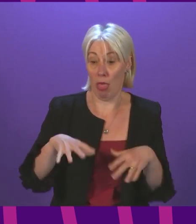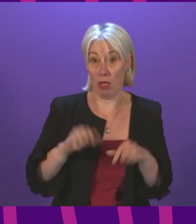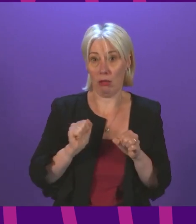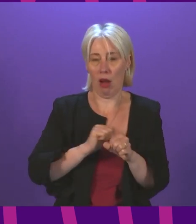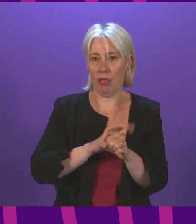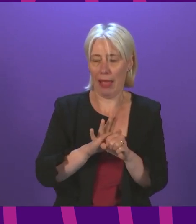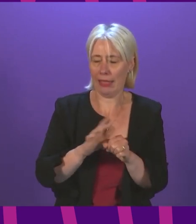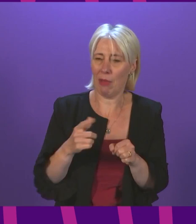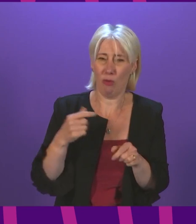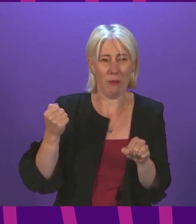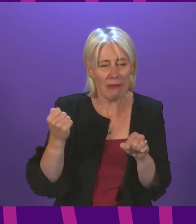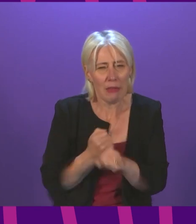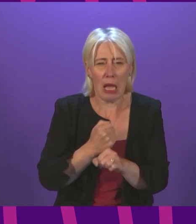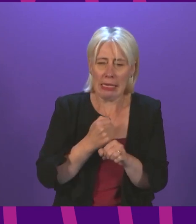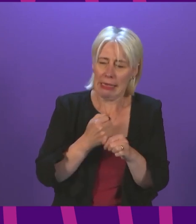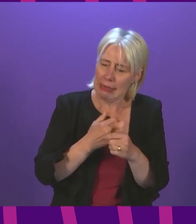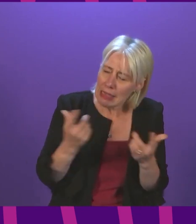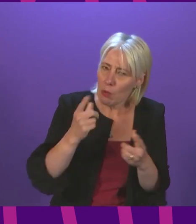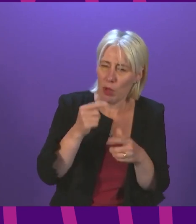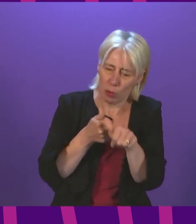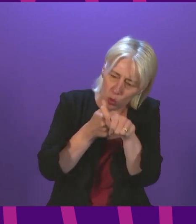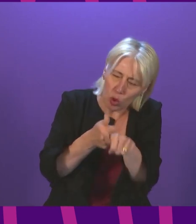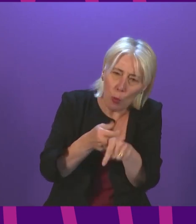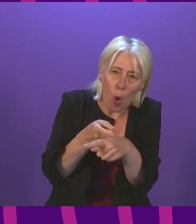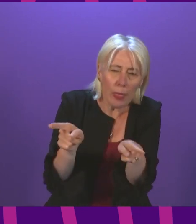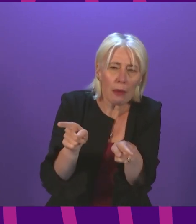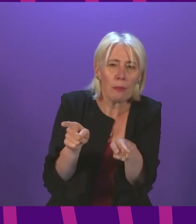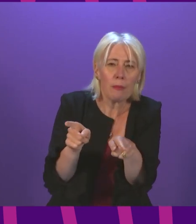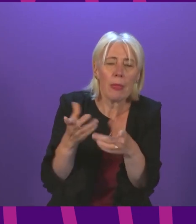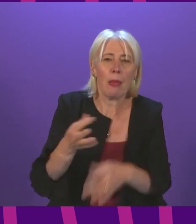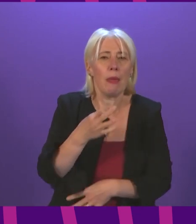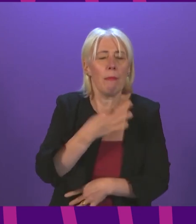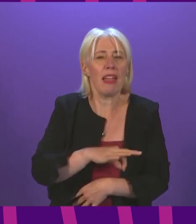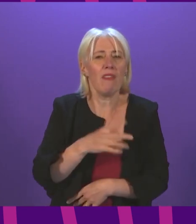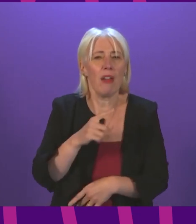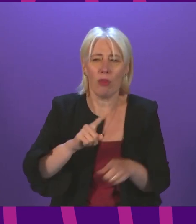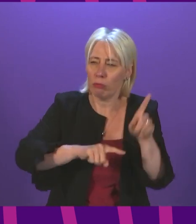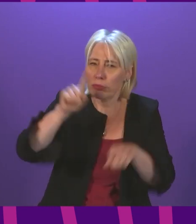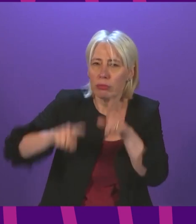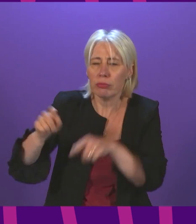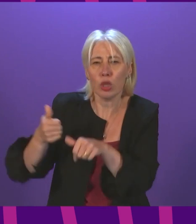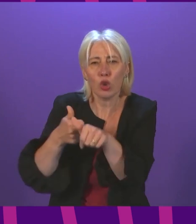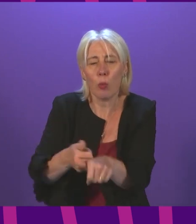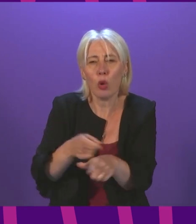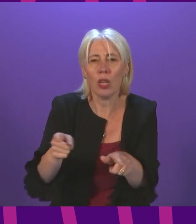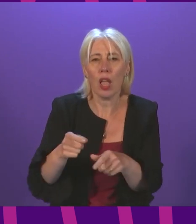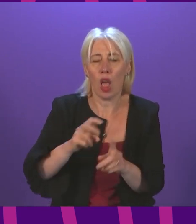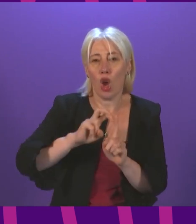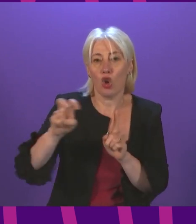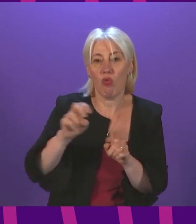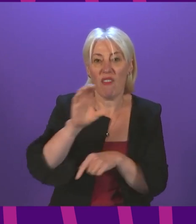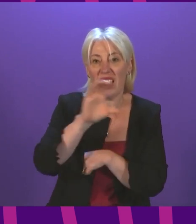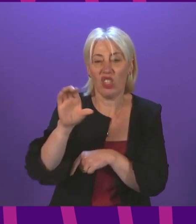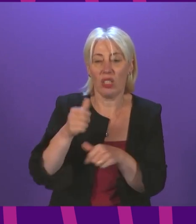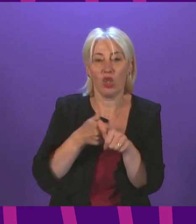we've done everything we can to support travel agents they've benefited from a range of support including the travel agent support fund the